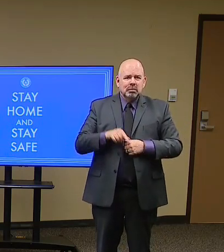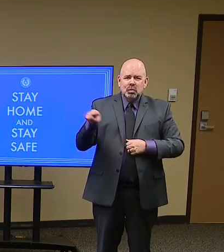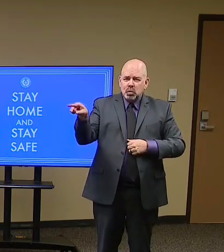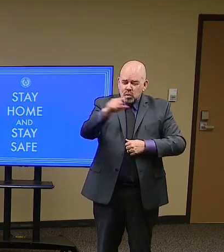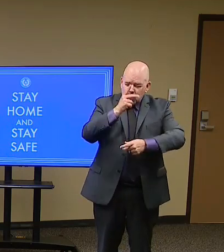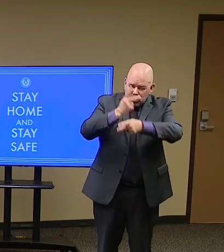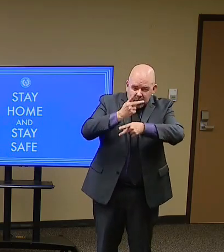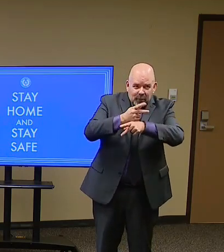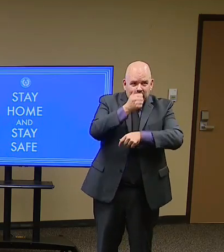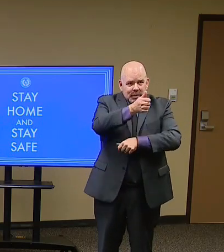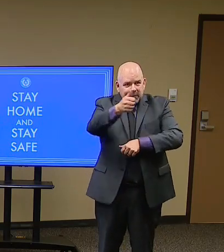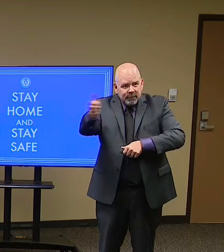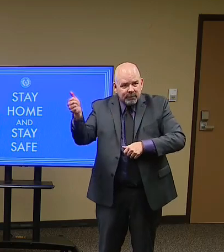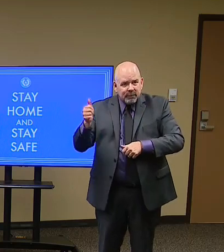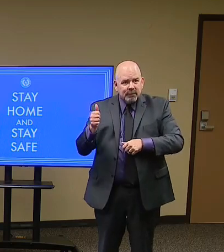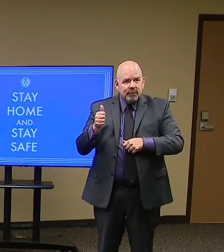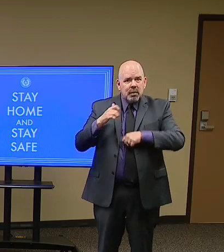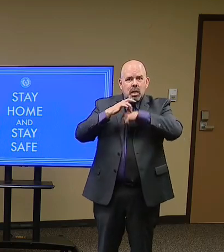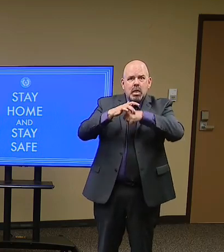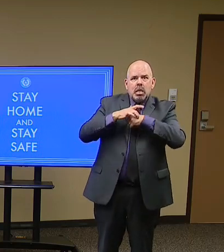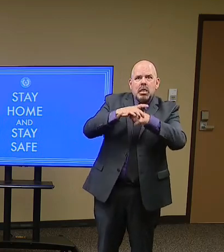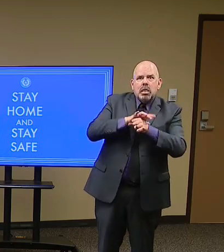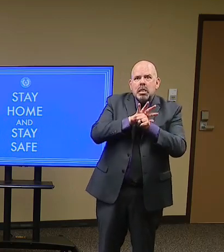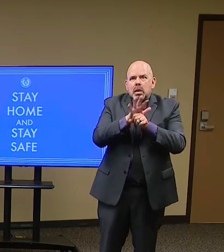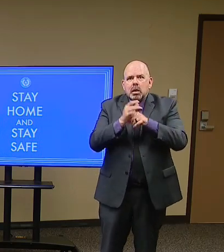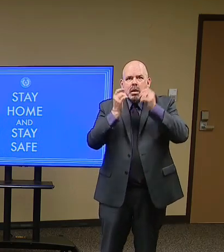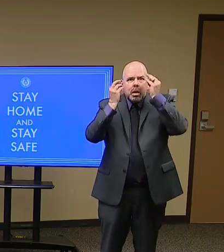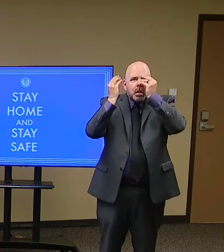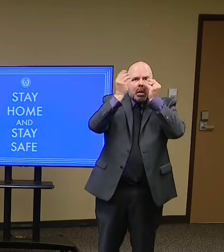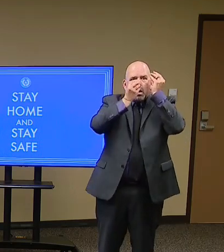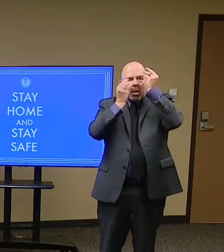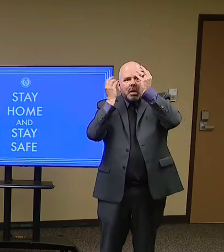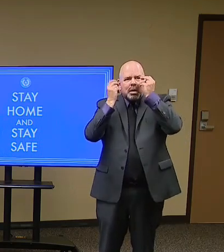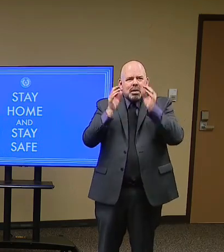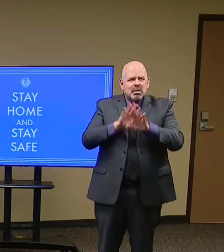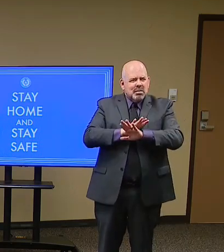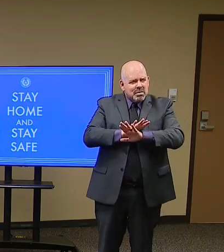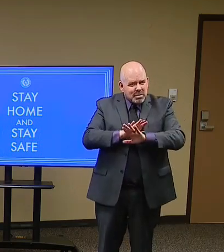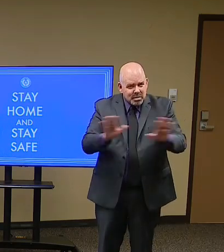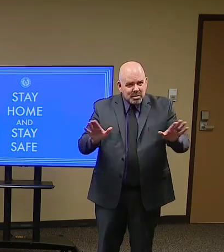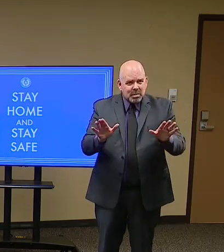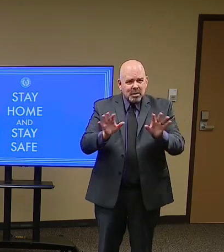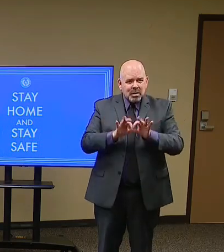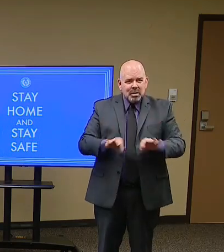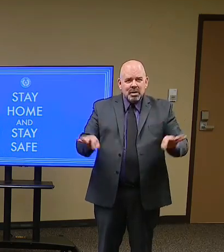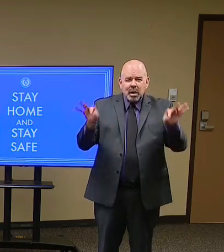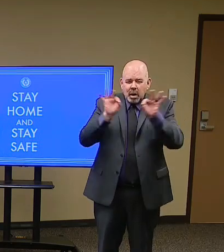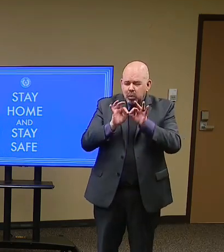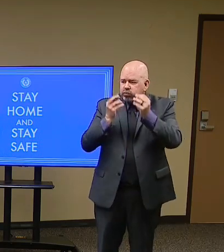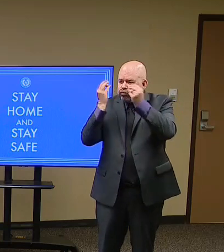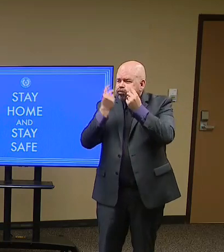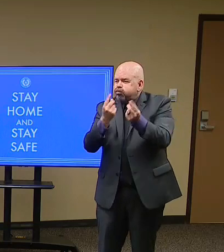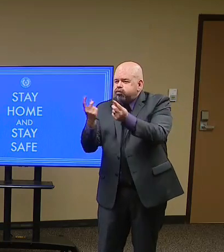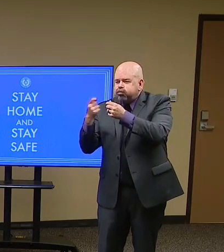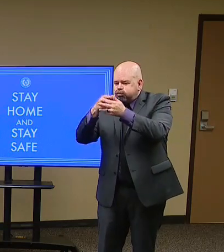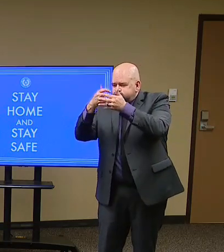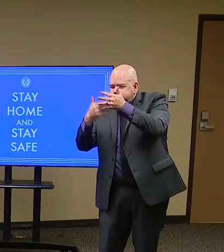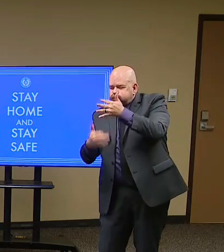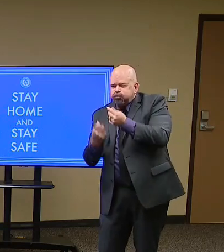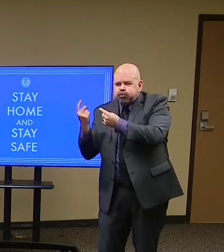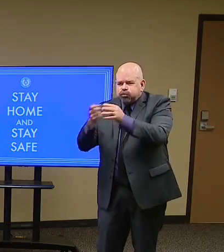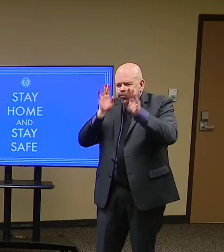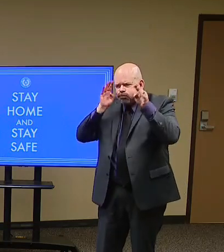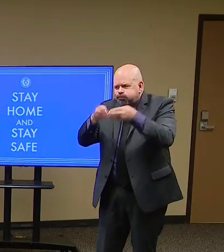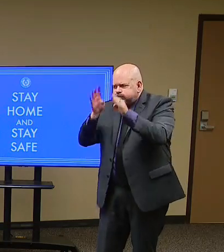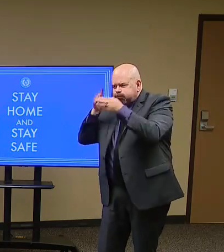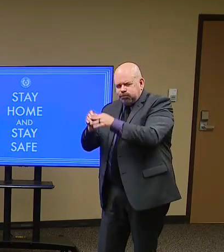And take a break from this so that you can keep fighting to keep your family safe. And with that, I'm going to turn